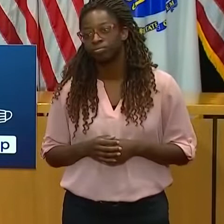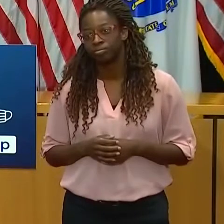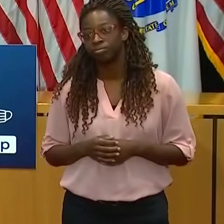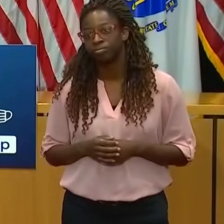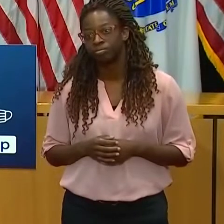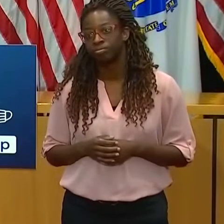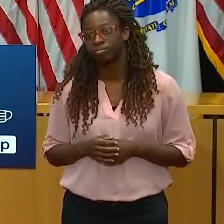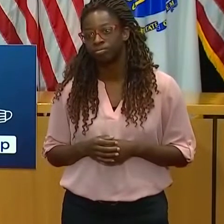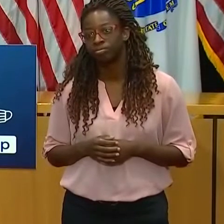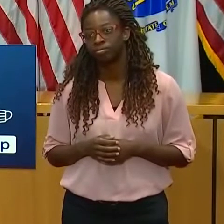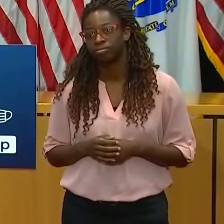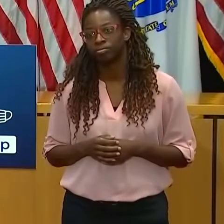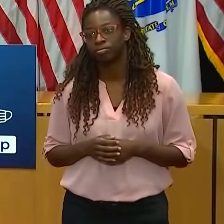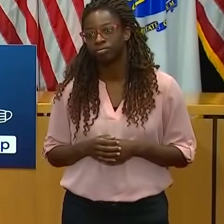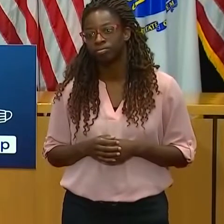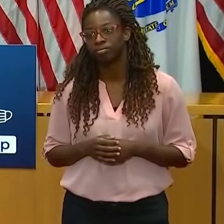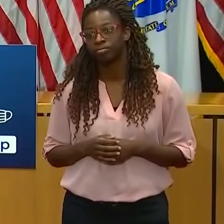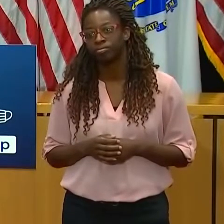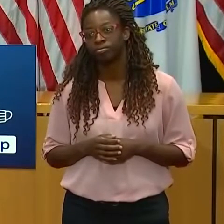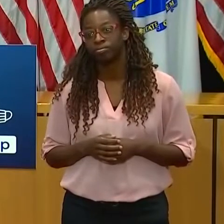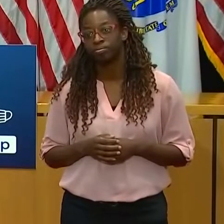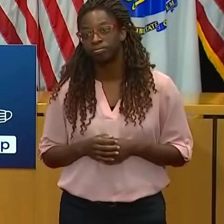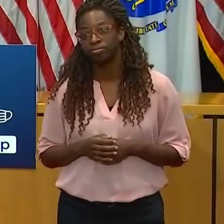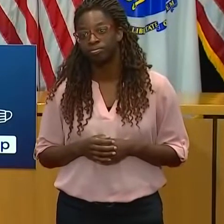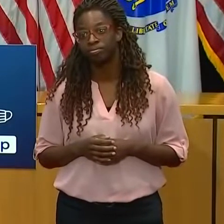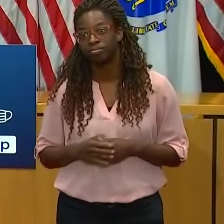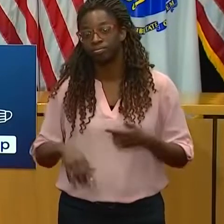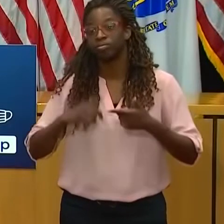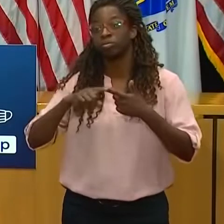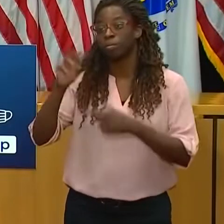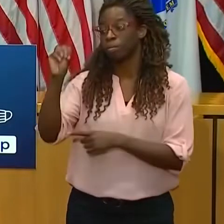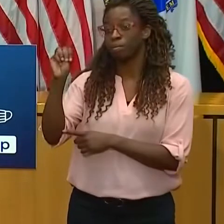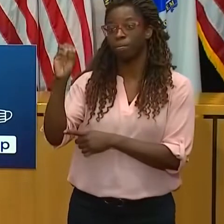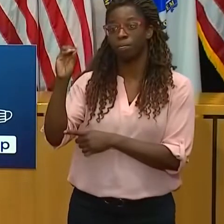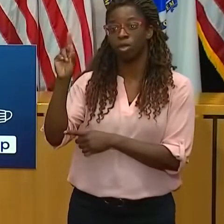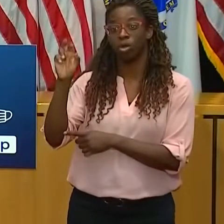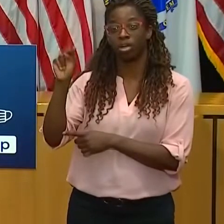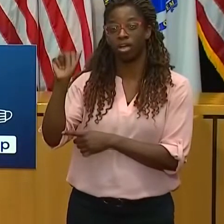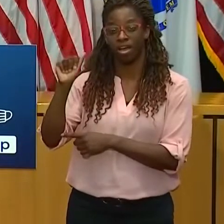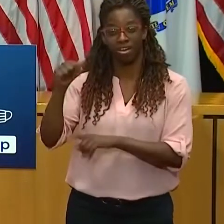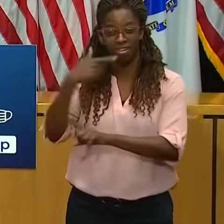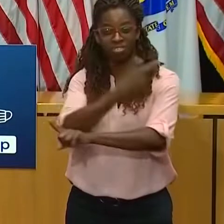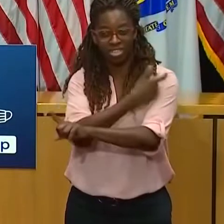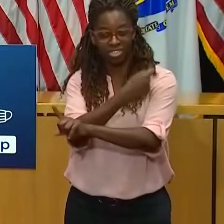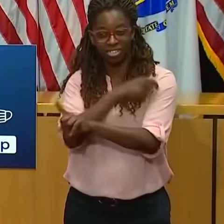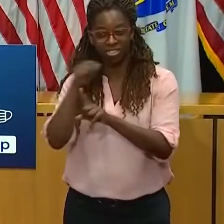120,000 first doses of the Moderna vaccine, which should receive